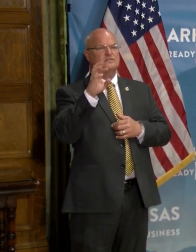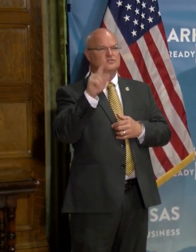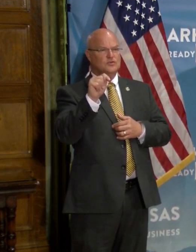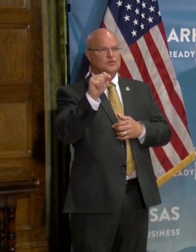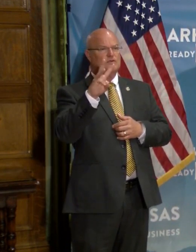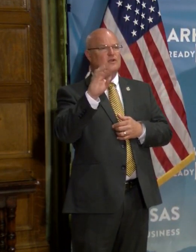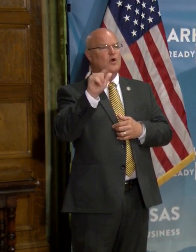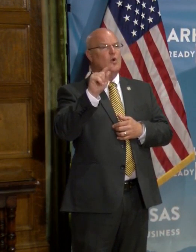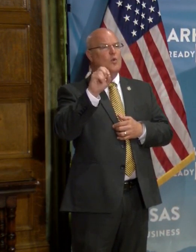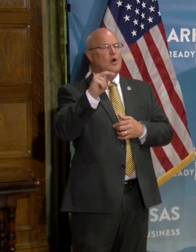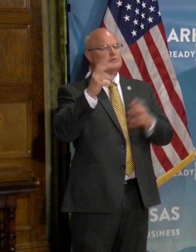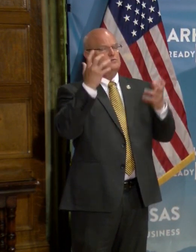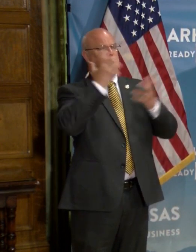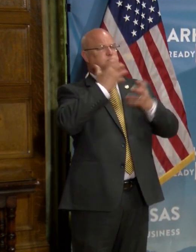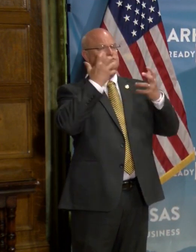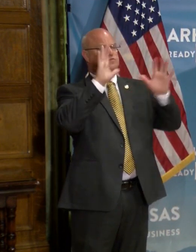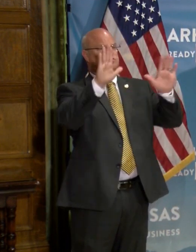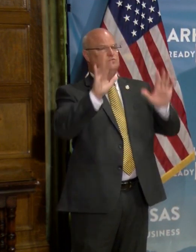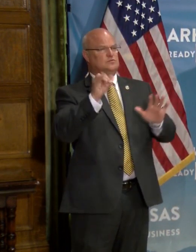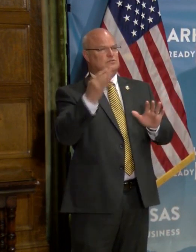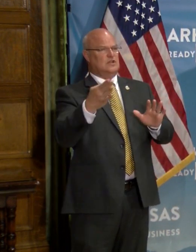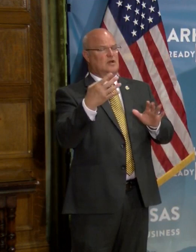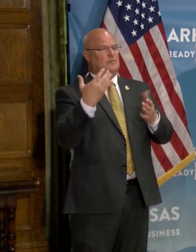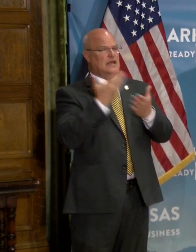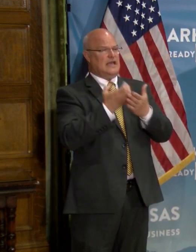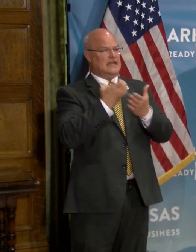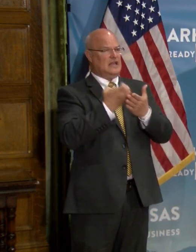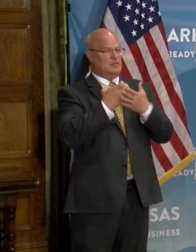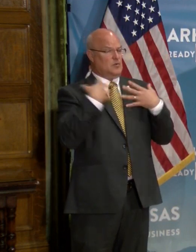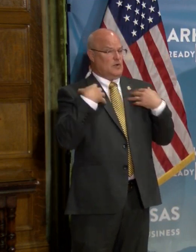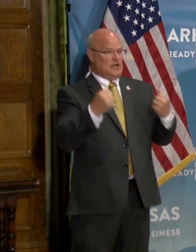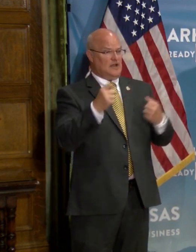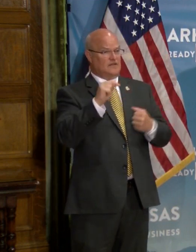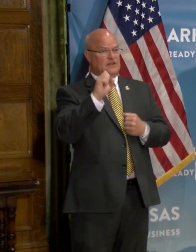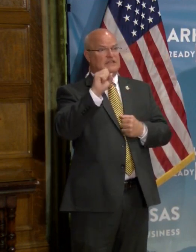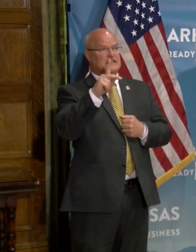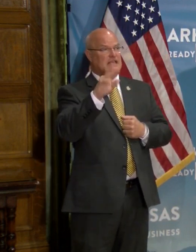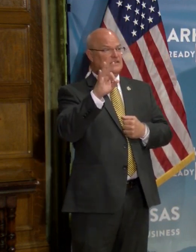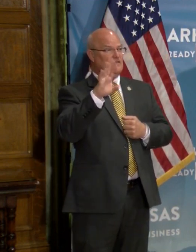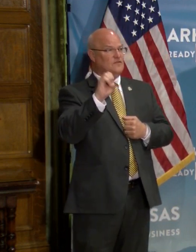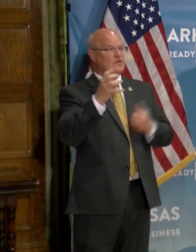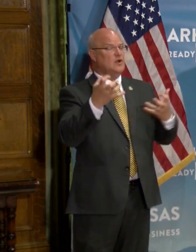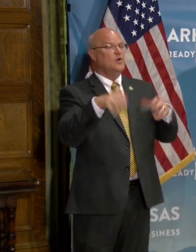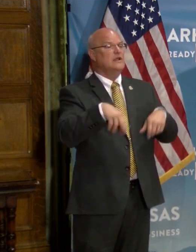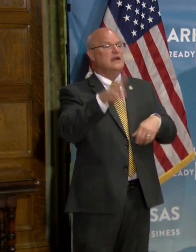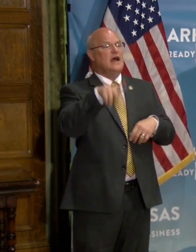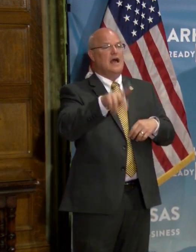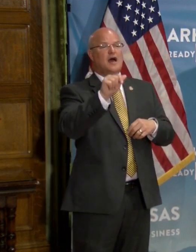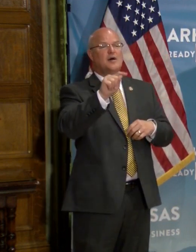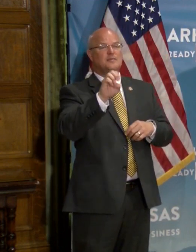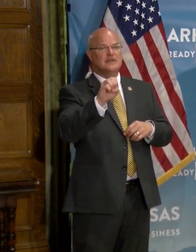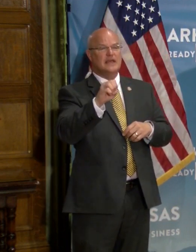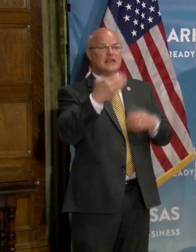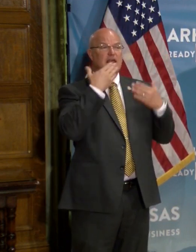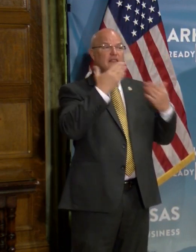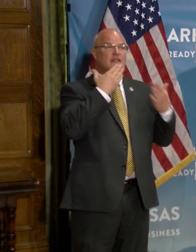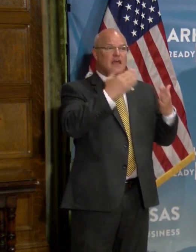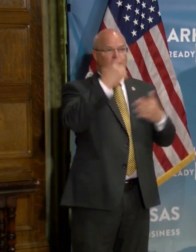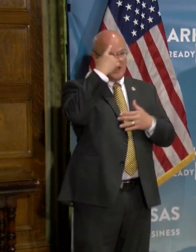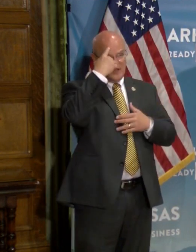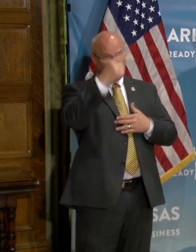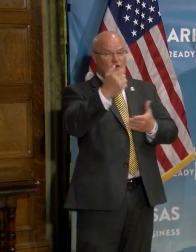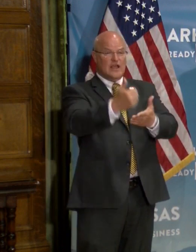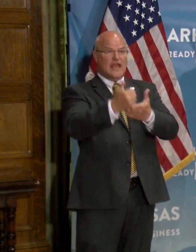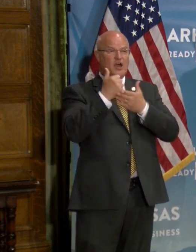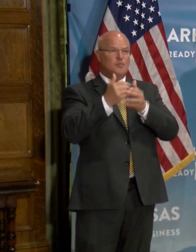who's done such a great job as chair of our economic recovery task force. I want him to give an update and I want to thank him for